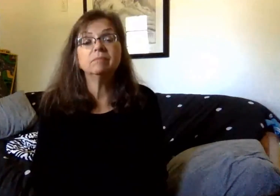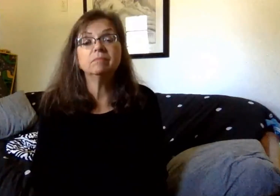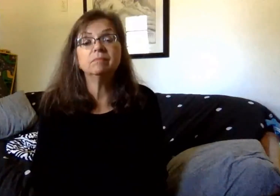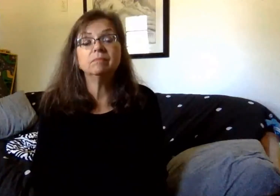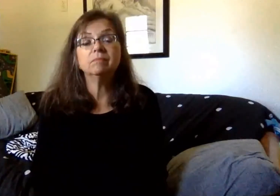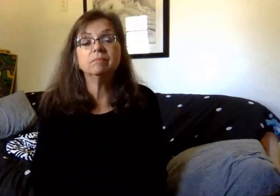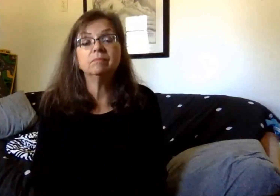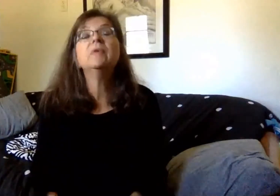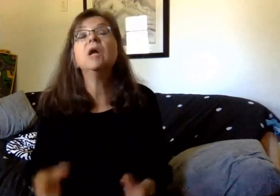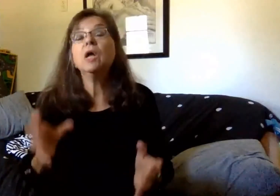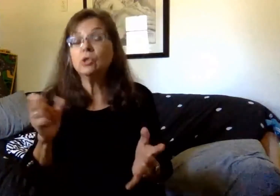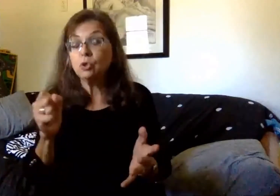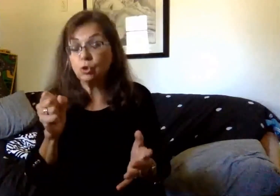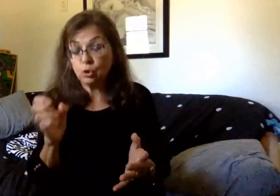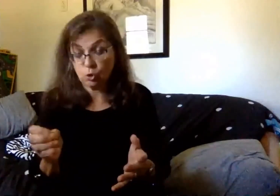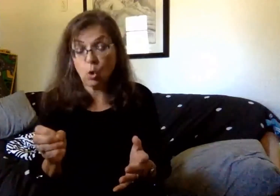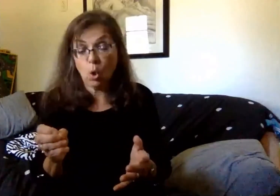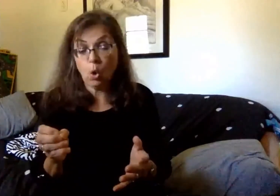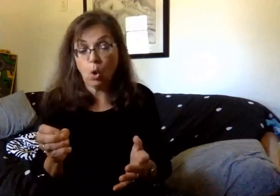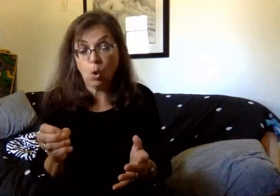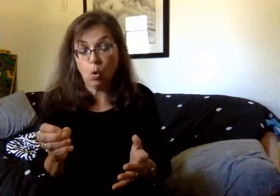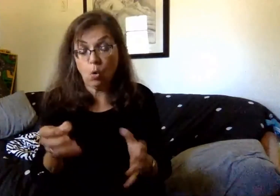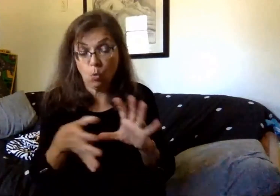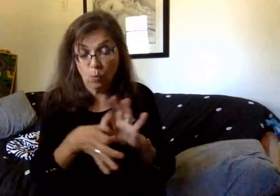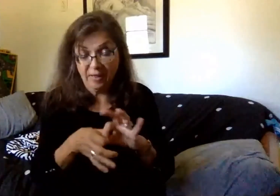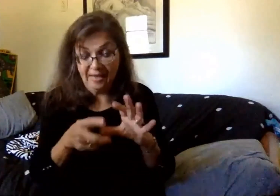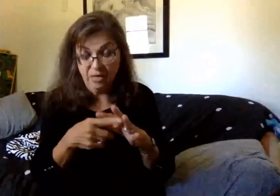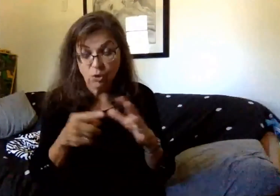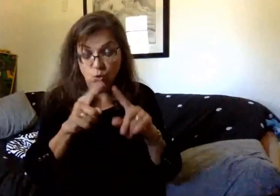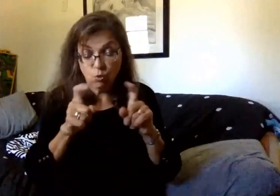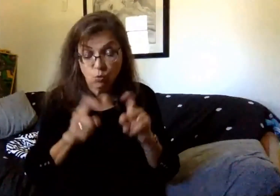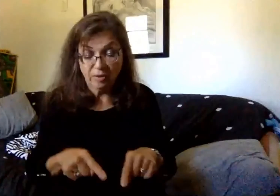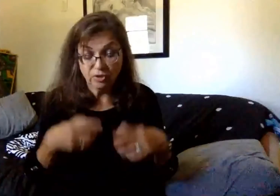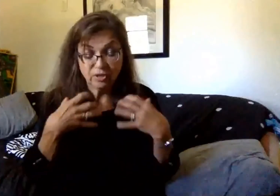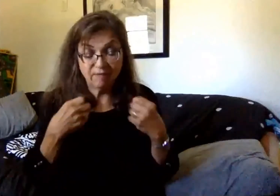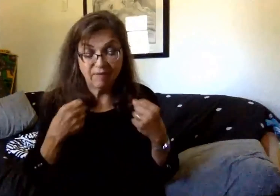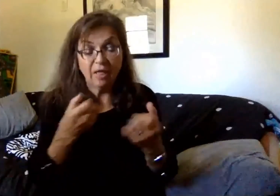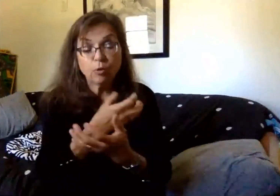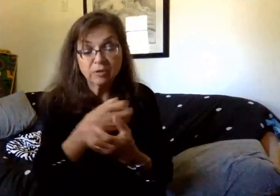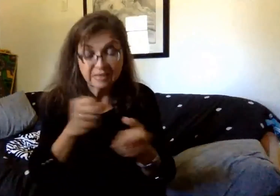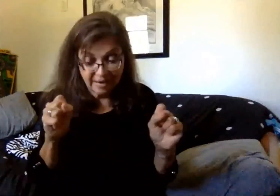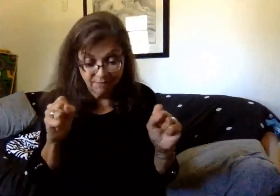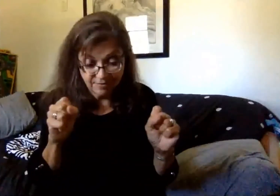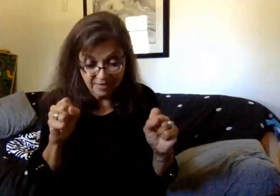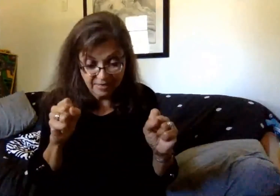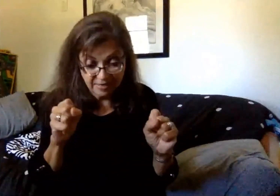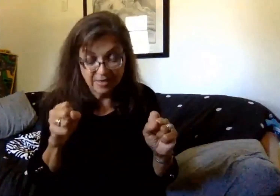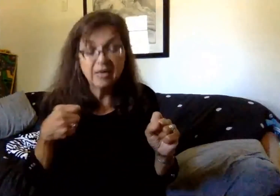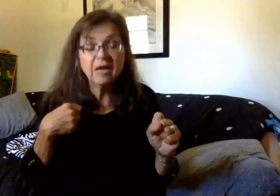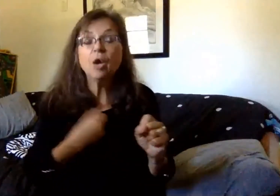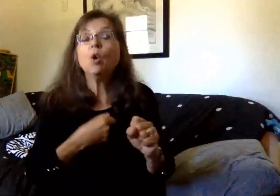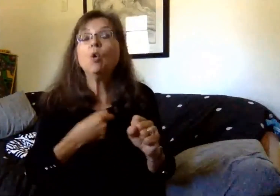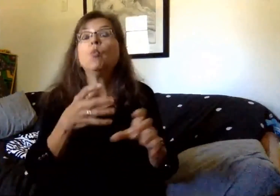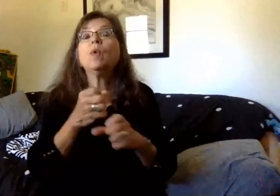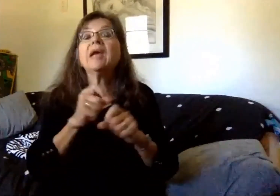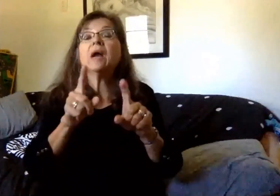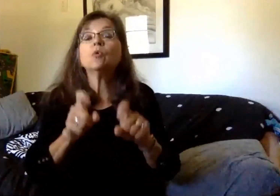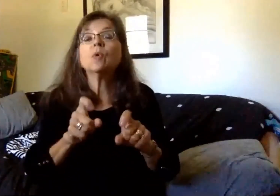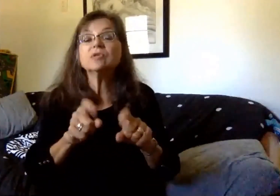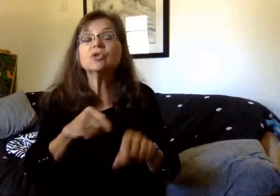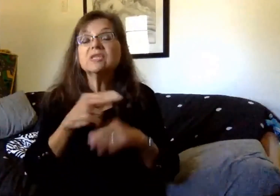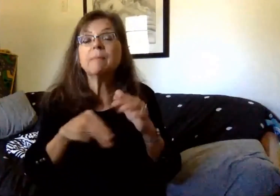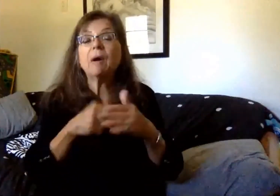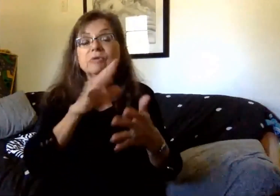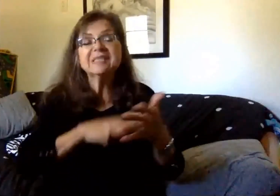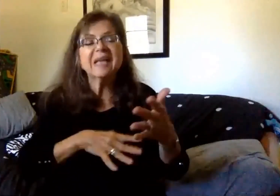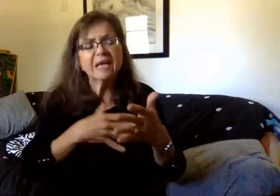So in addition to questions around health and safety, we've also received some questions around students' schedules. So